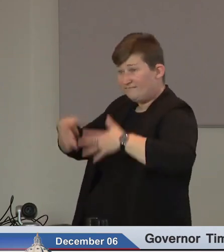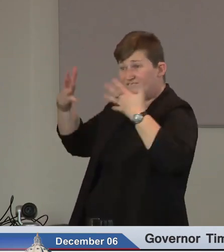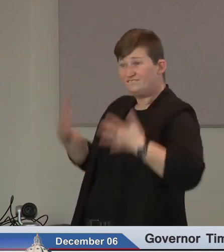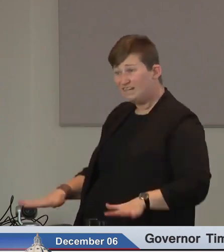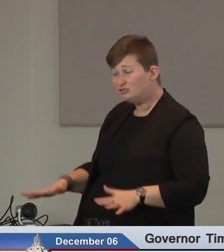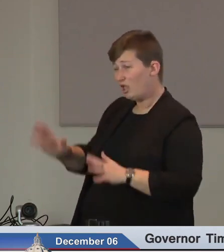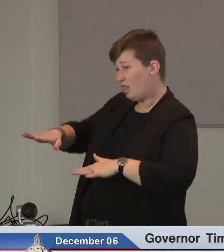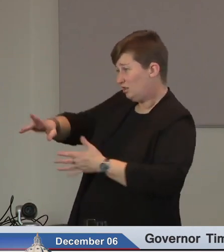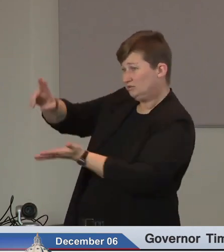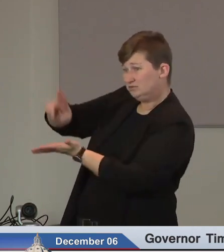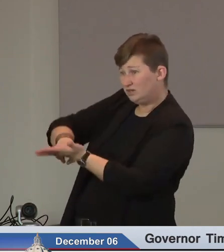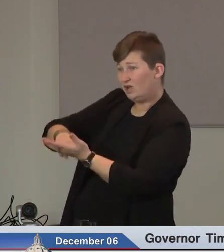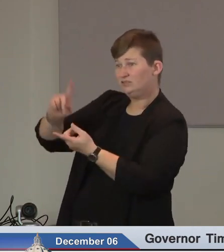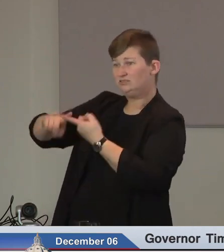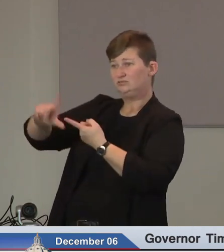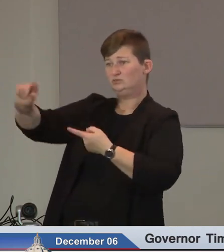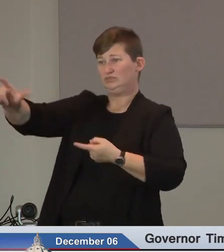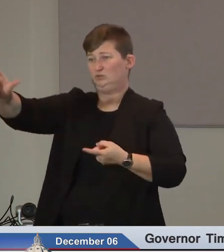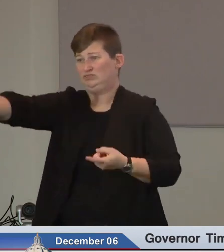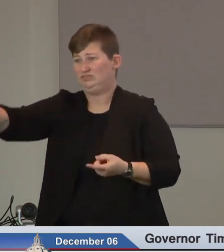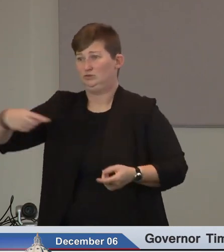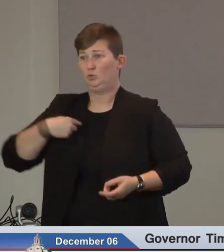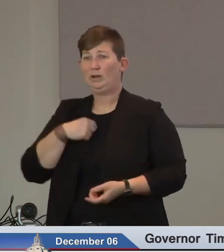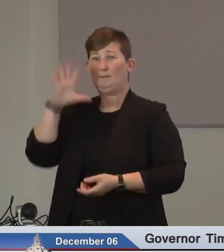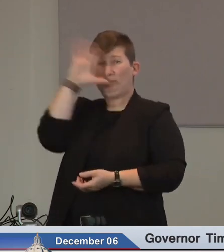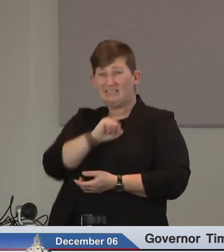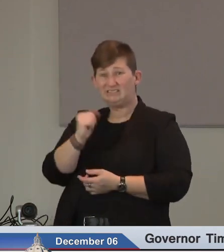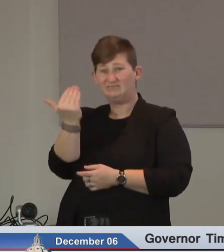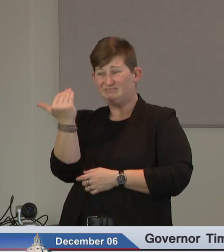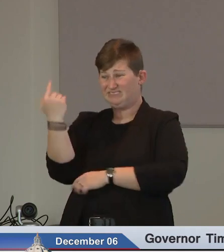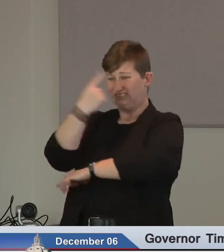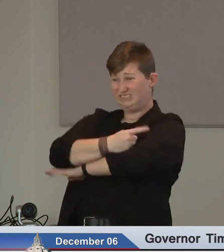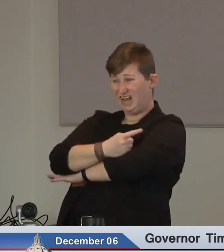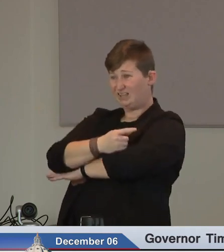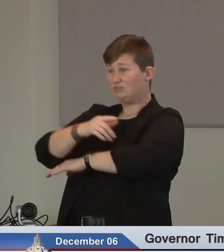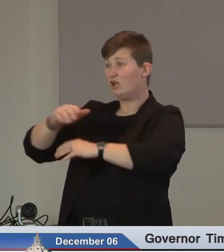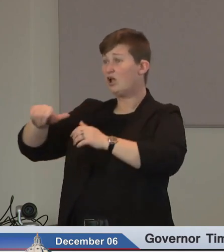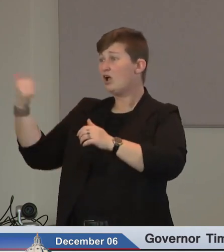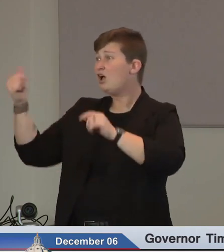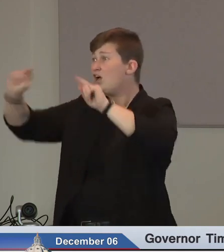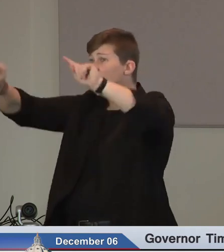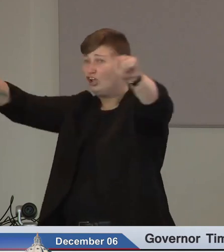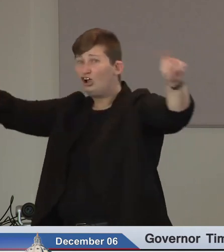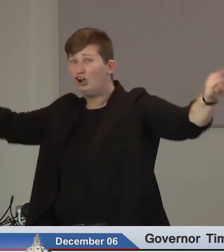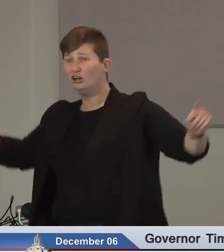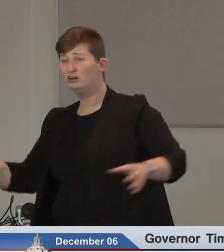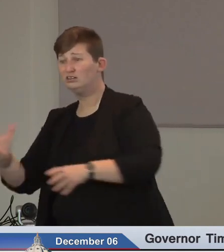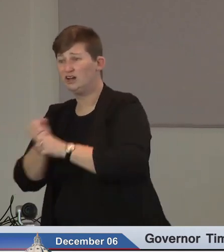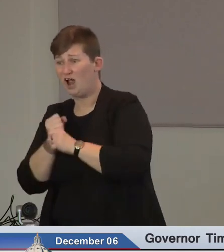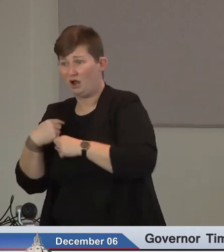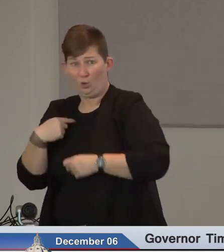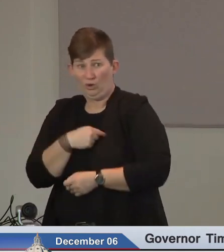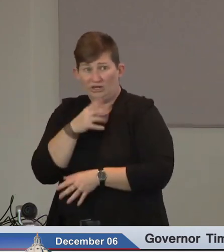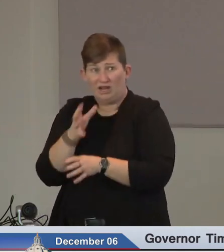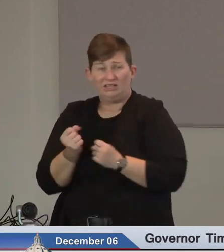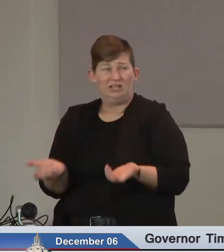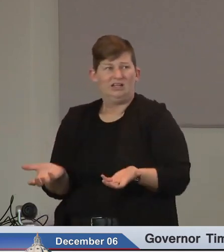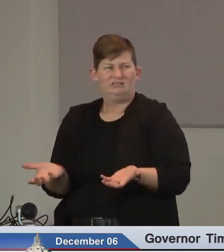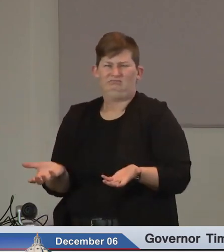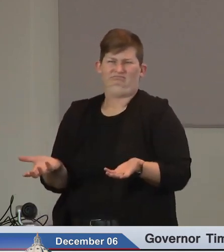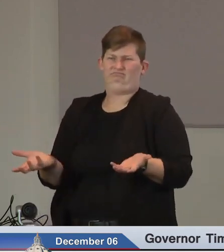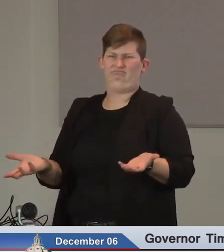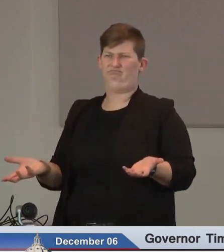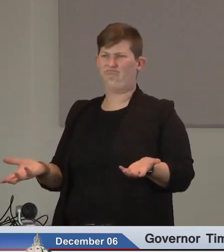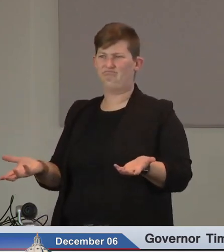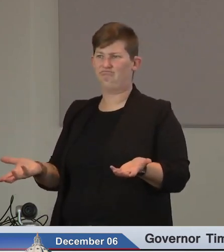so we missed by 15 days every other state was afforded this and they say well we've got to have a red line in the sand so